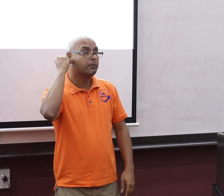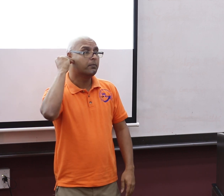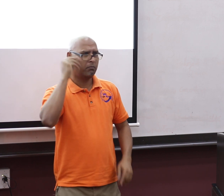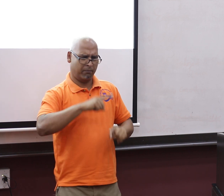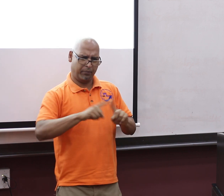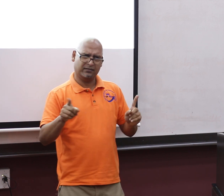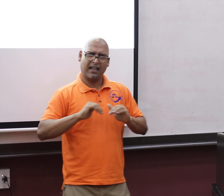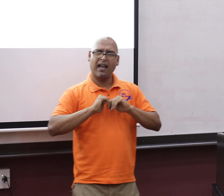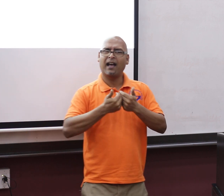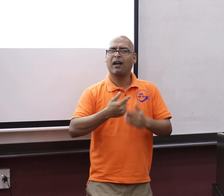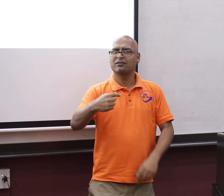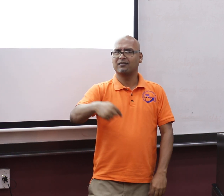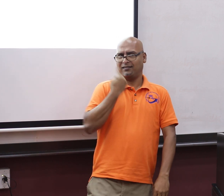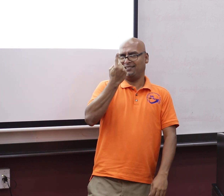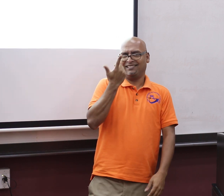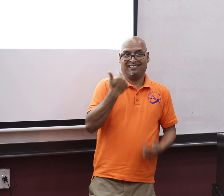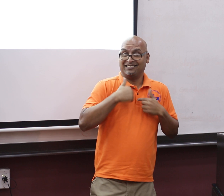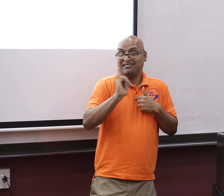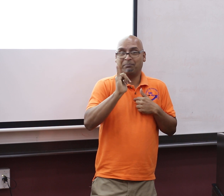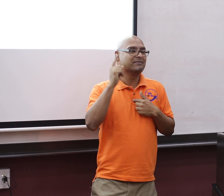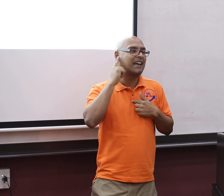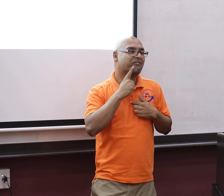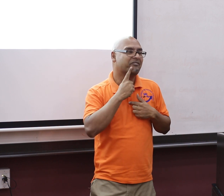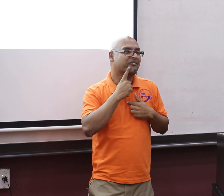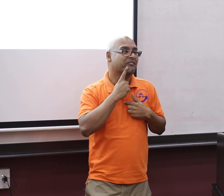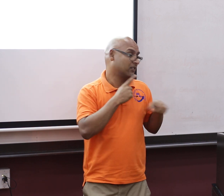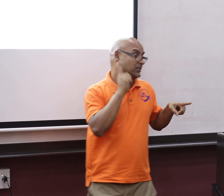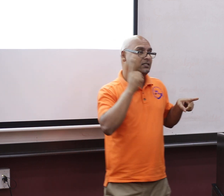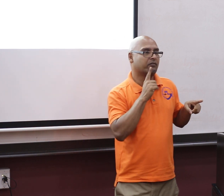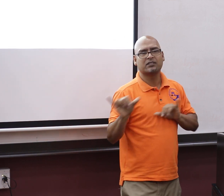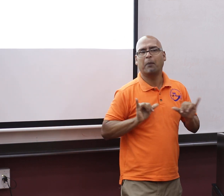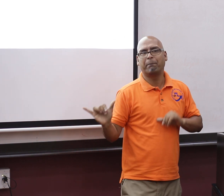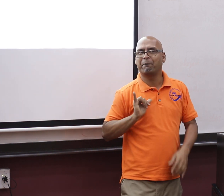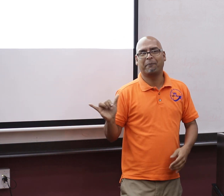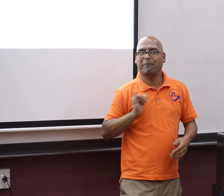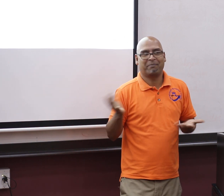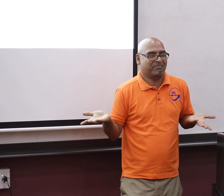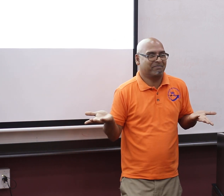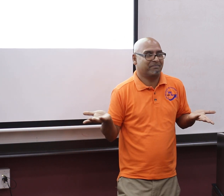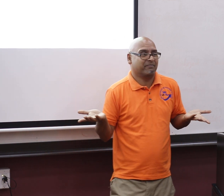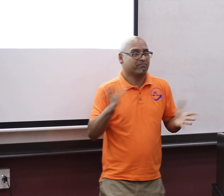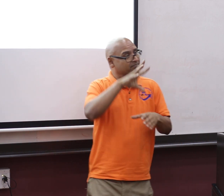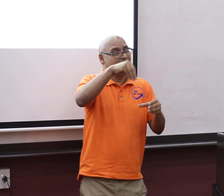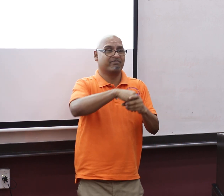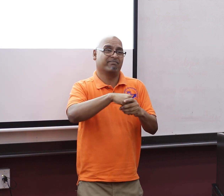People have different experiences, sometimes people are born hearing, and then they lose their hearing later in life. But for me, I was born deaf.